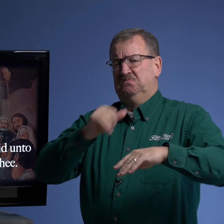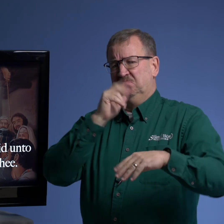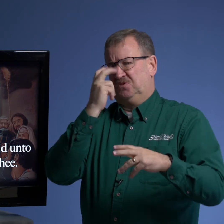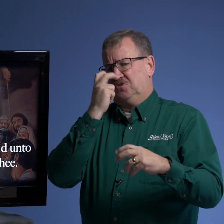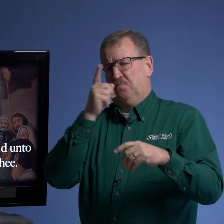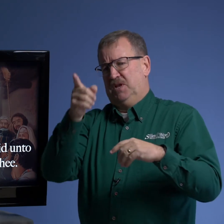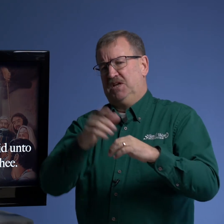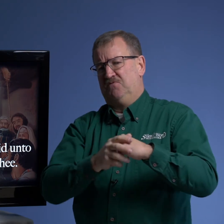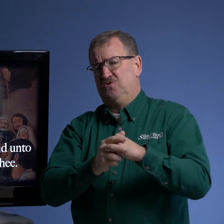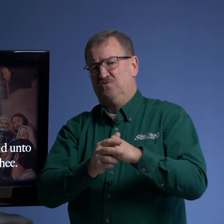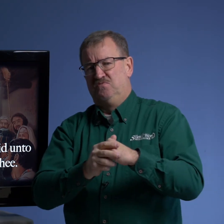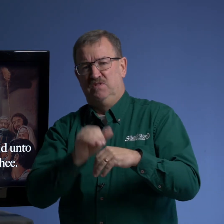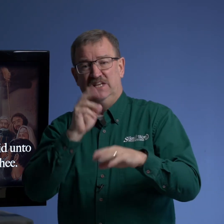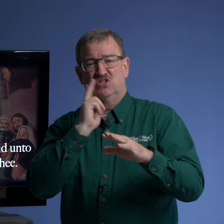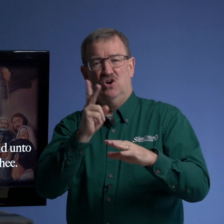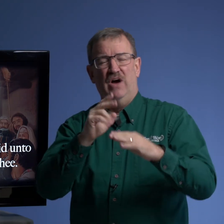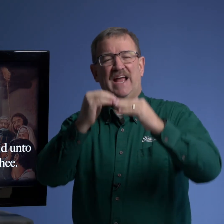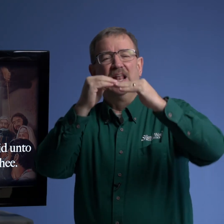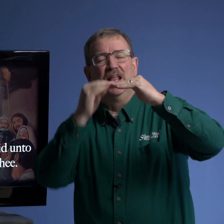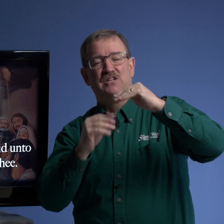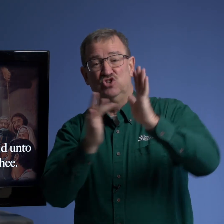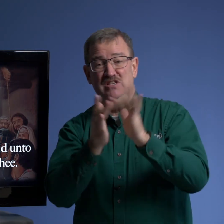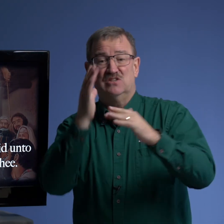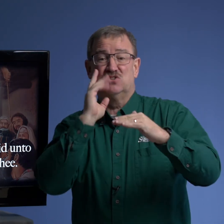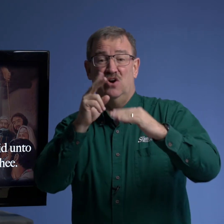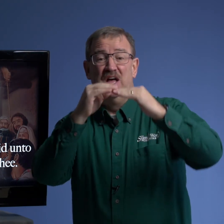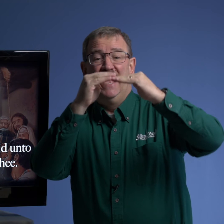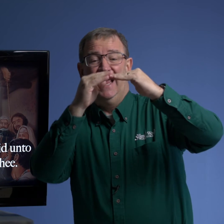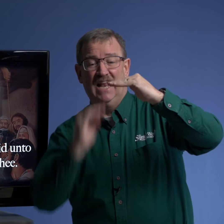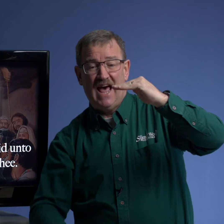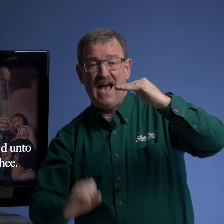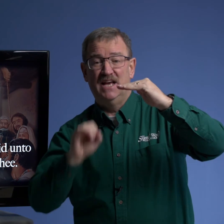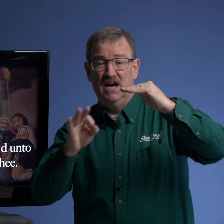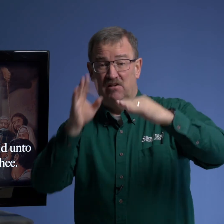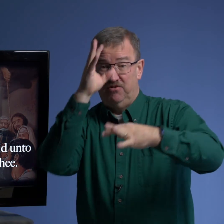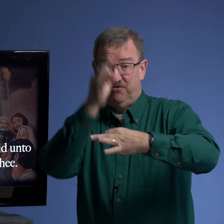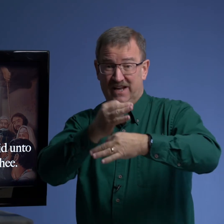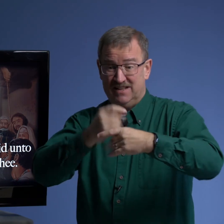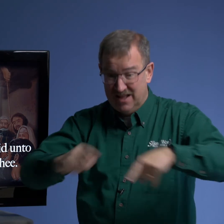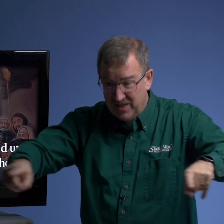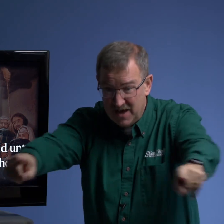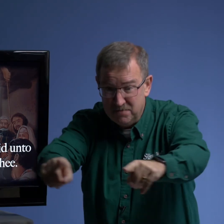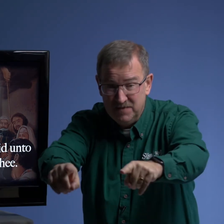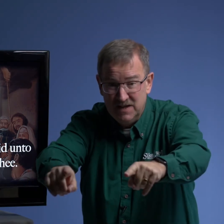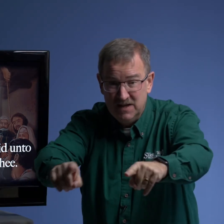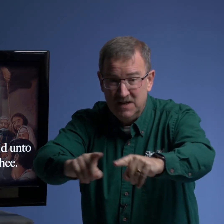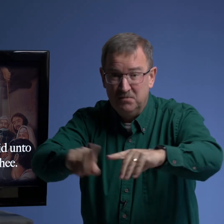don't believe you they saw a jesus saw a lack of faith in them but